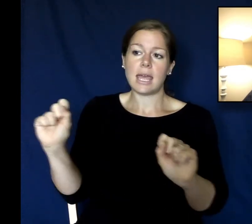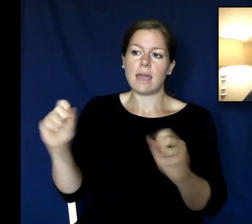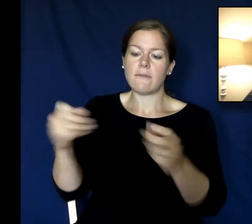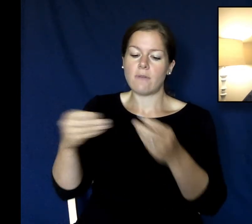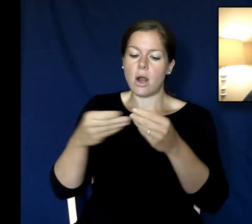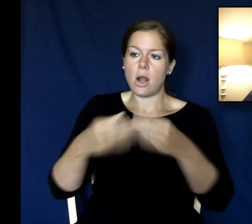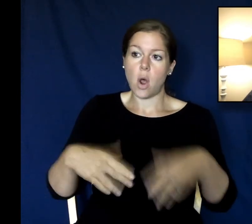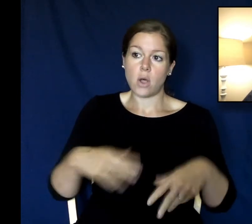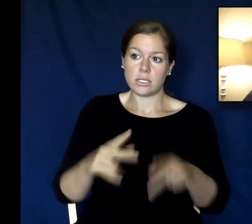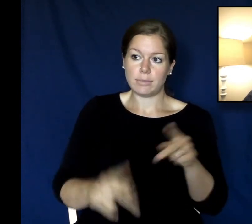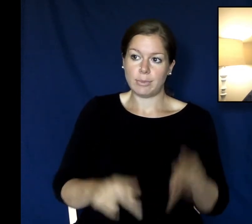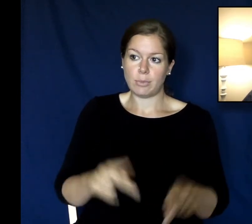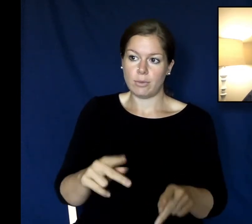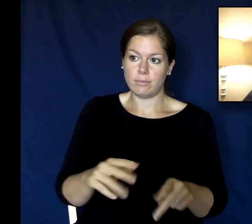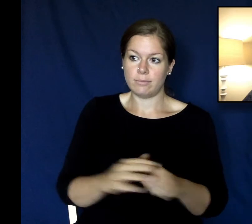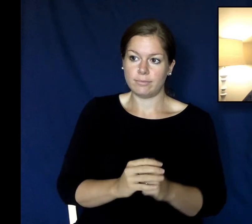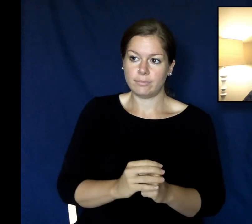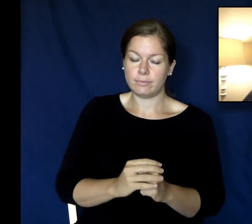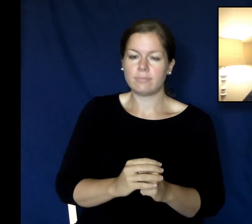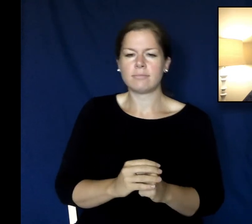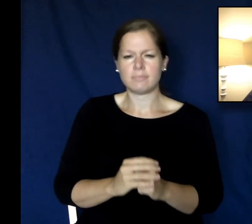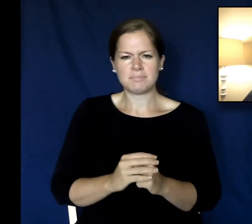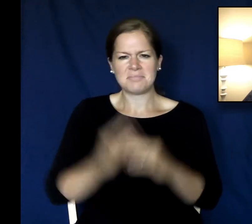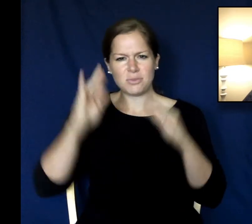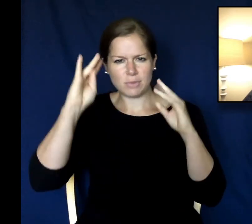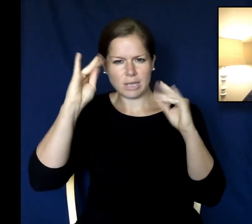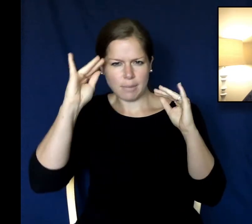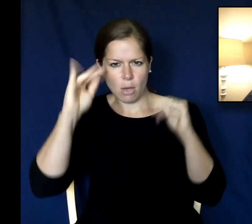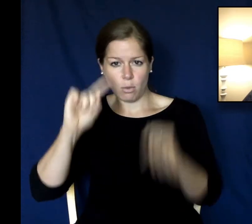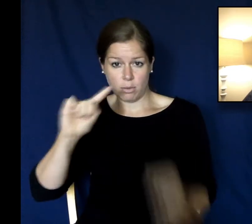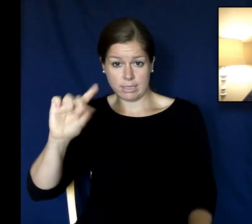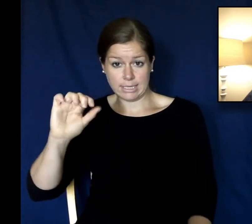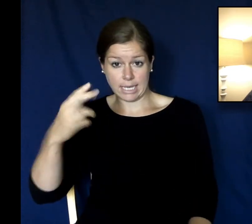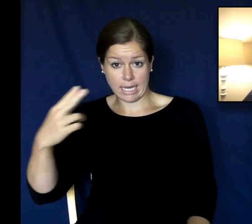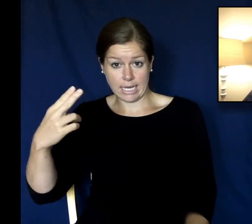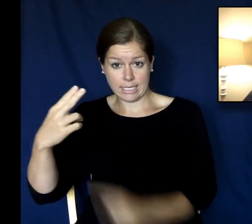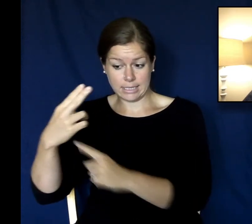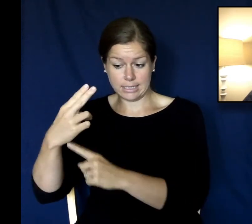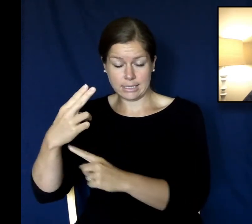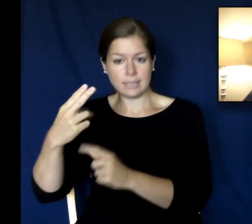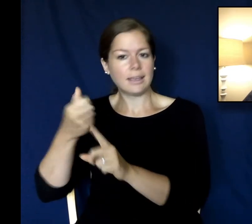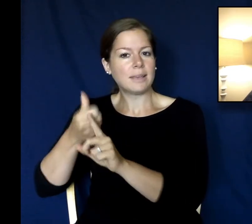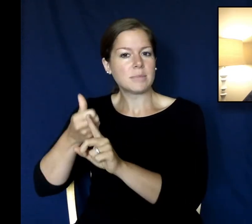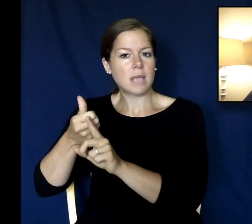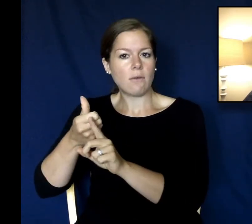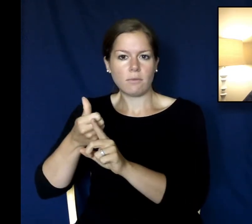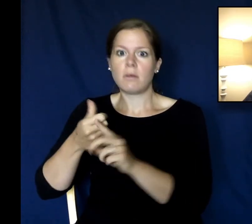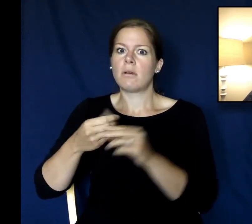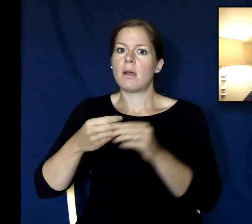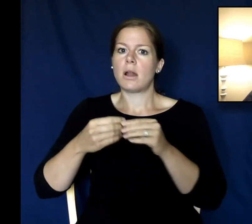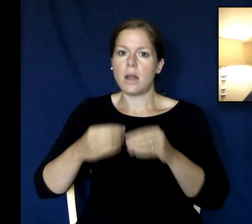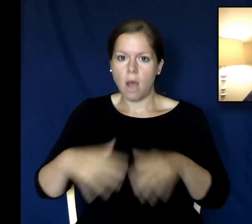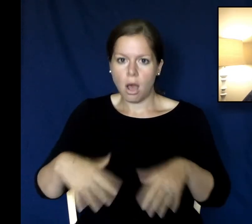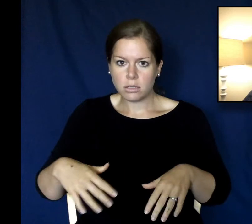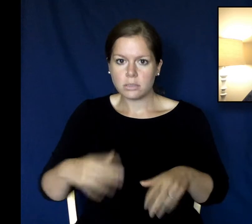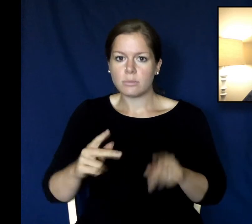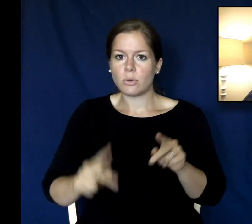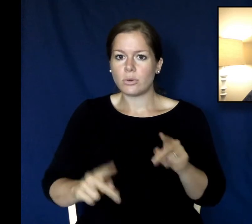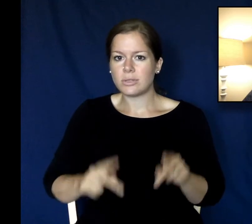collector a rich man he would not have been liked right and